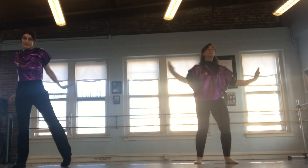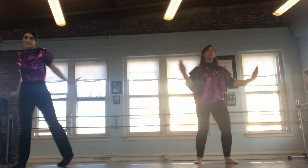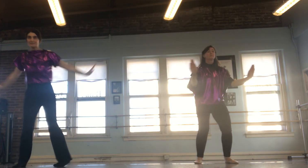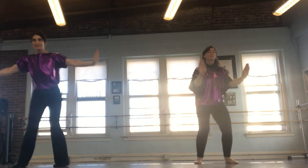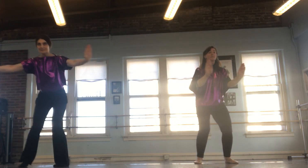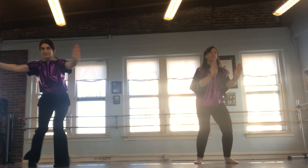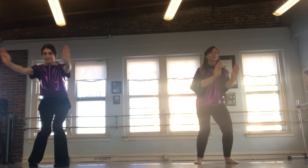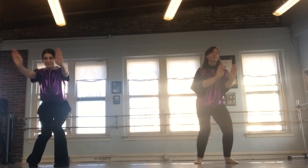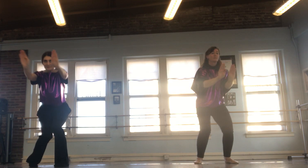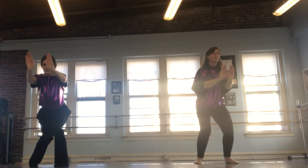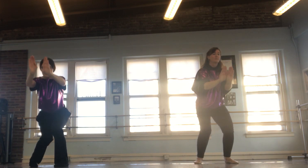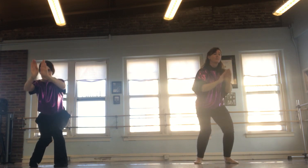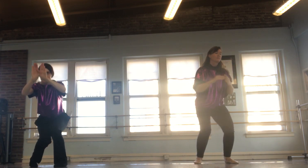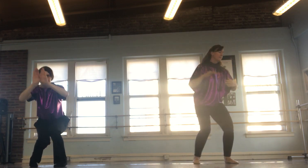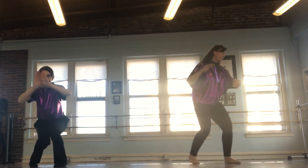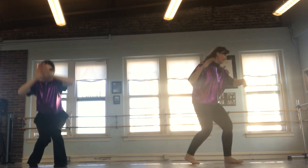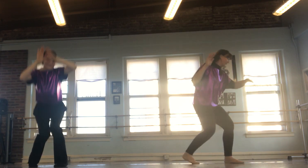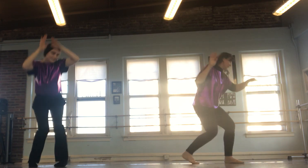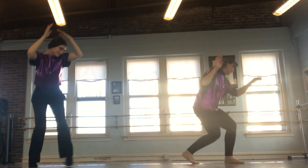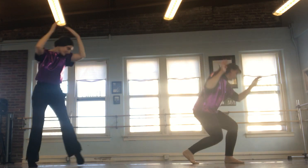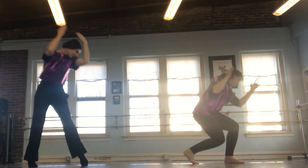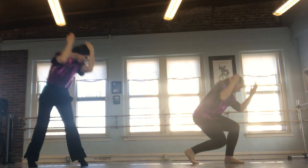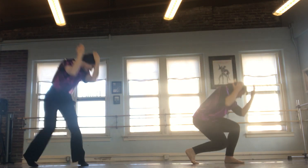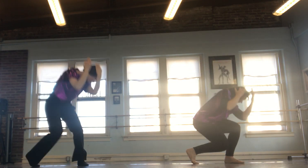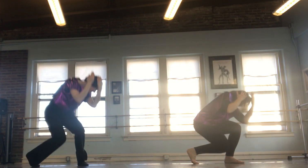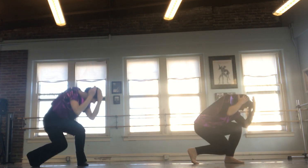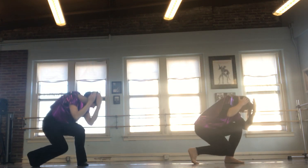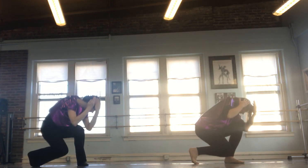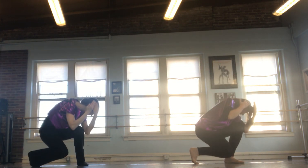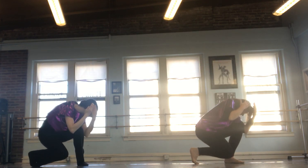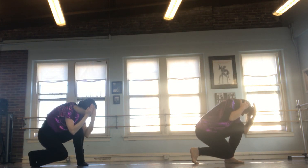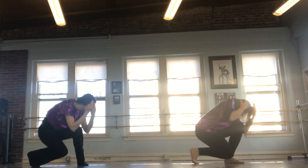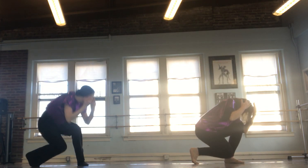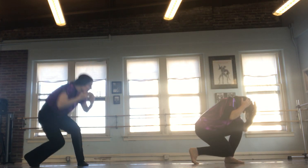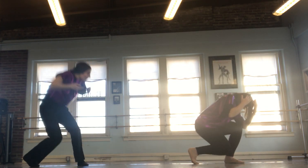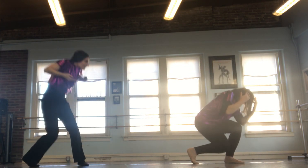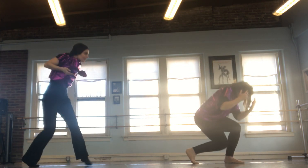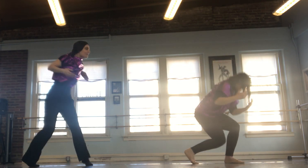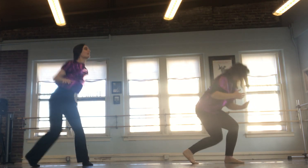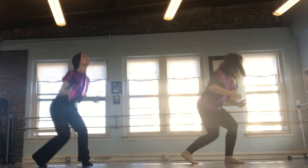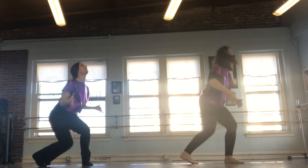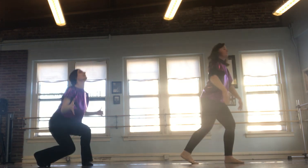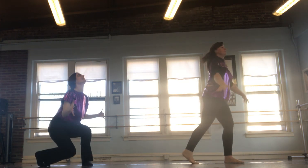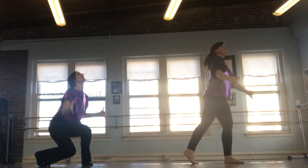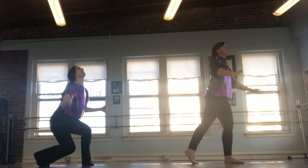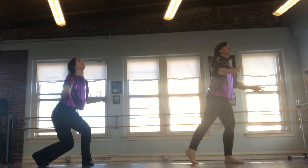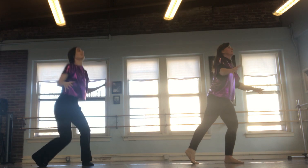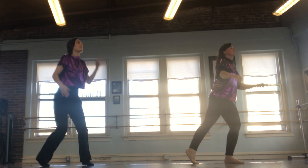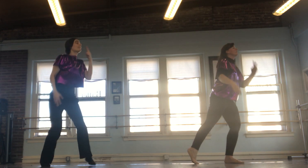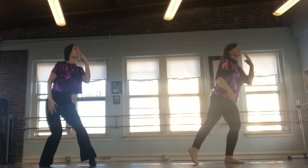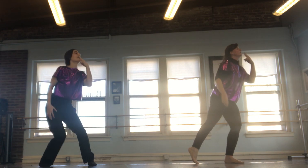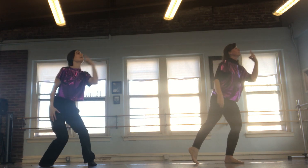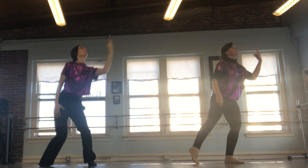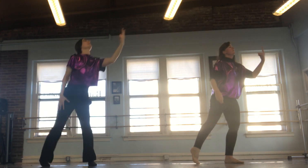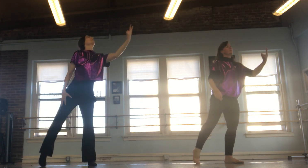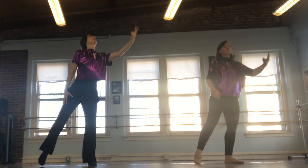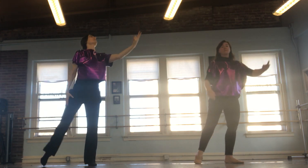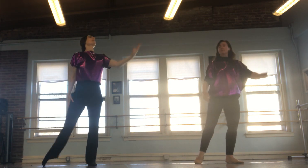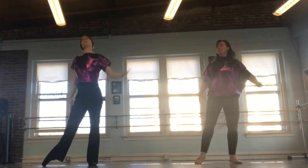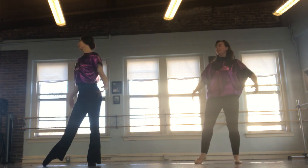darkness tries to hide, And trembles at his voice,